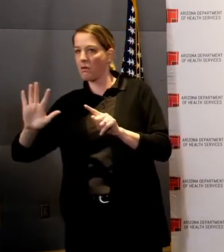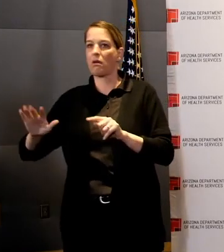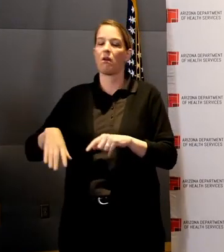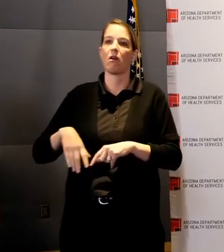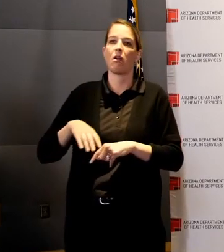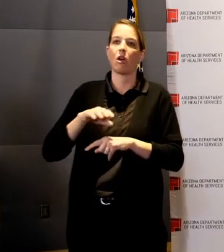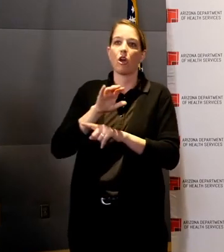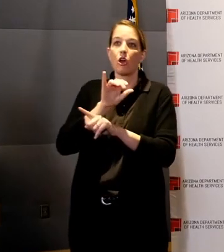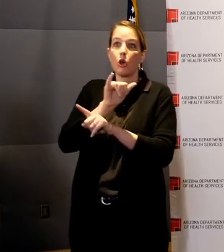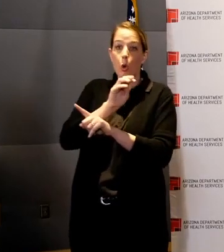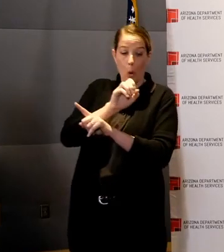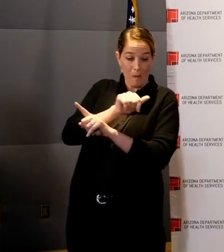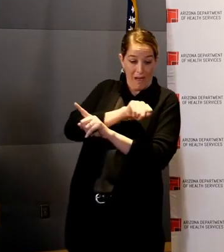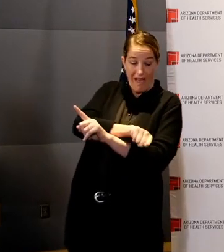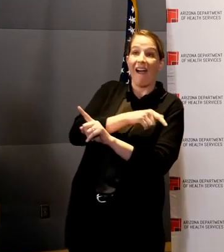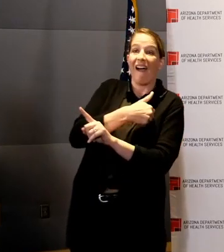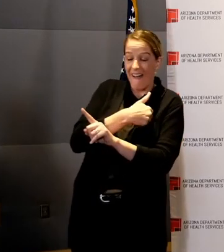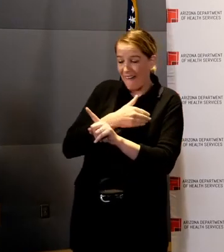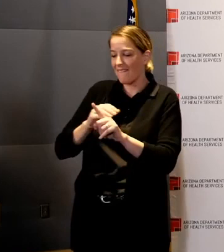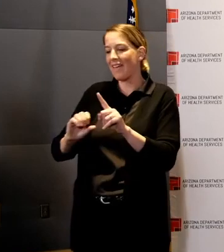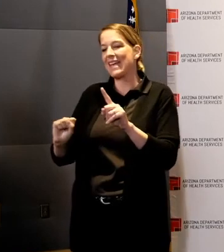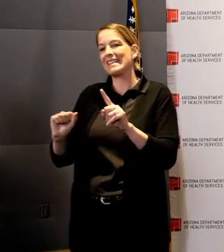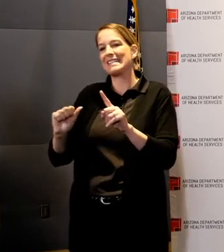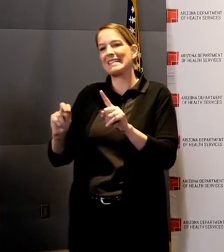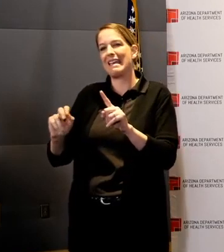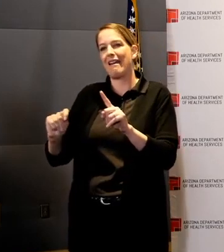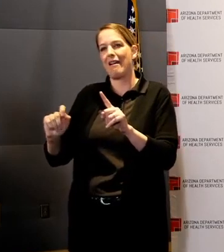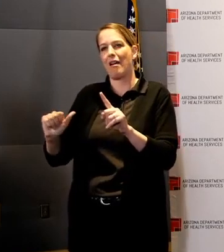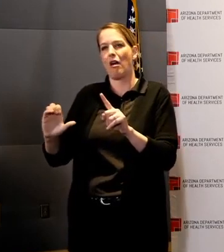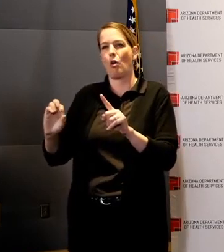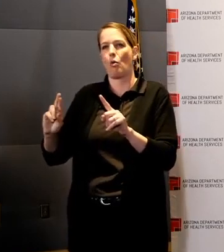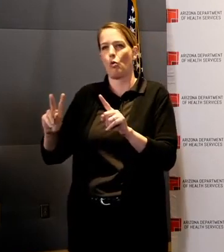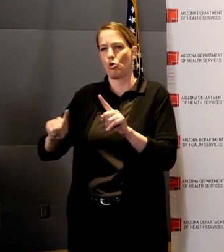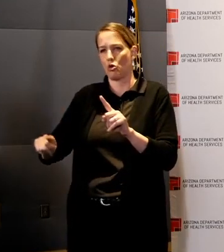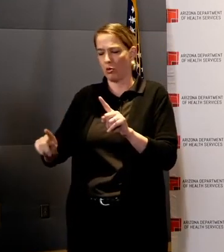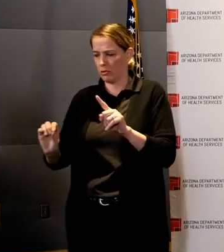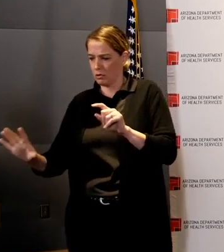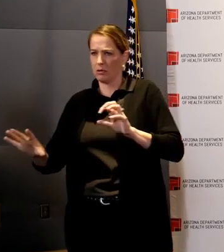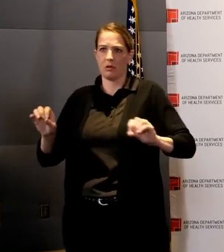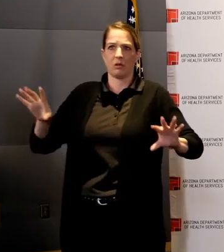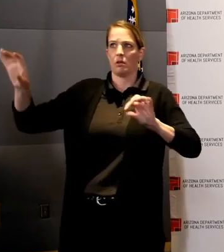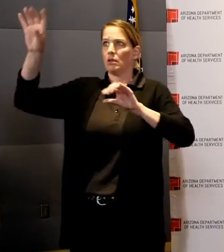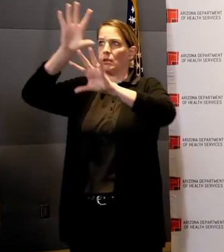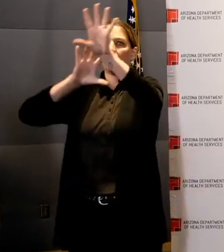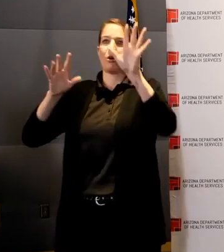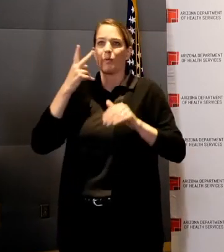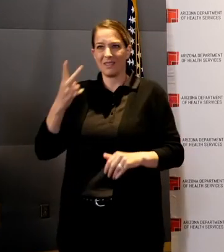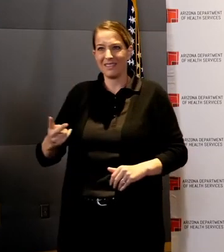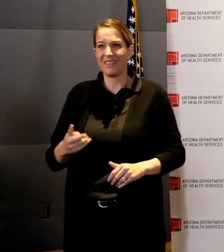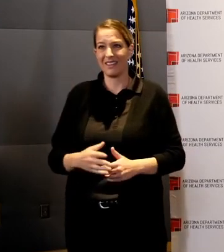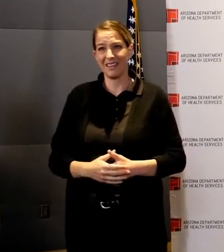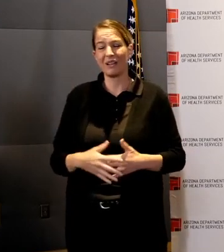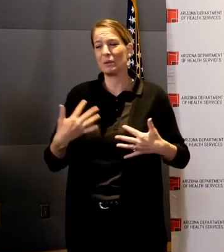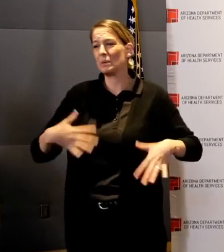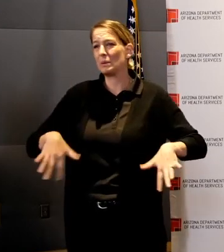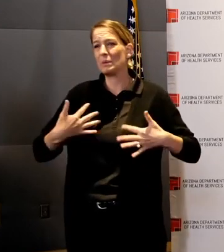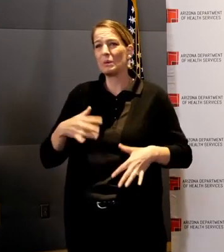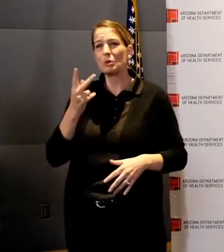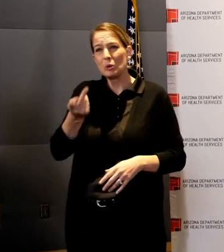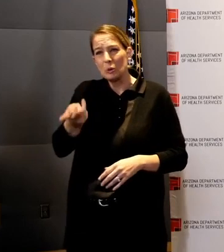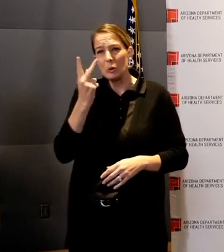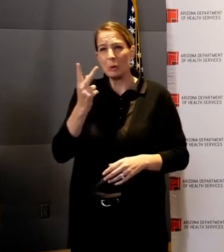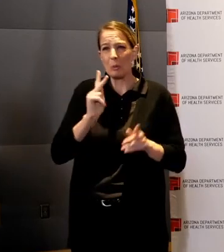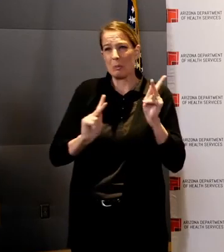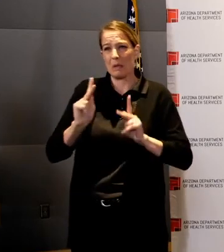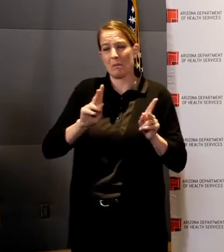Cochise, and 1 in Santa Cruz. Tragically, we've seen two lives lost to COVID-19 and our deepest